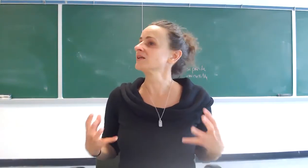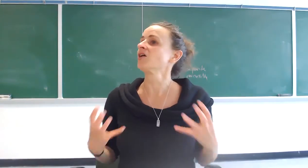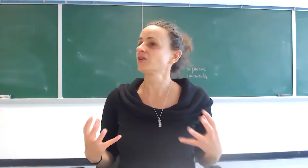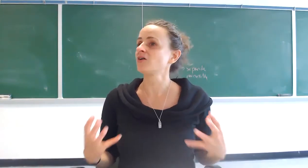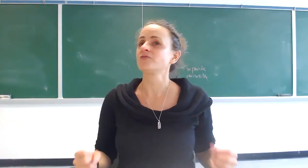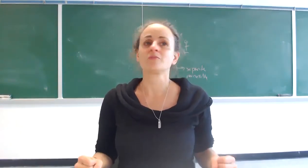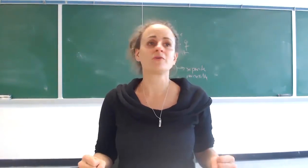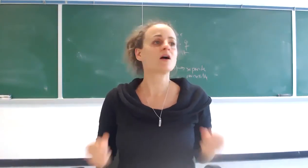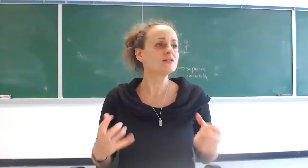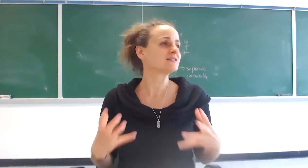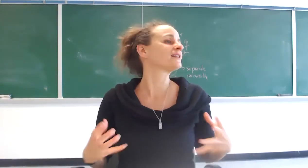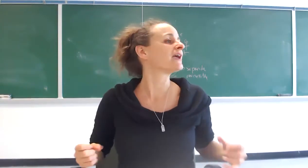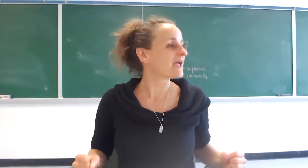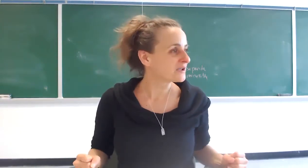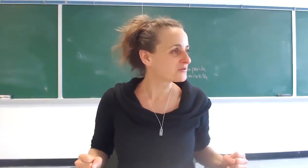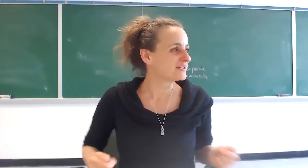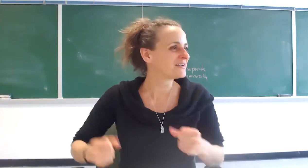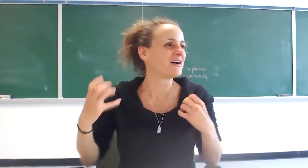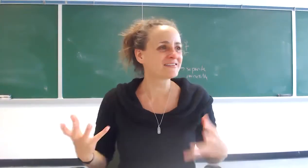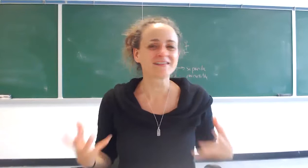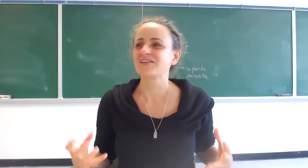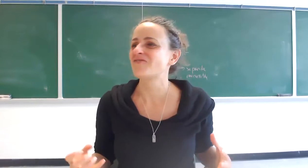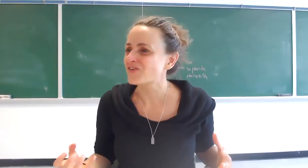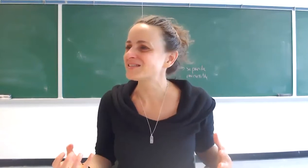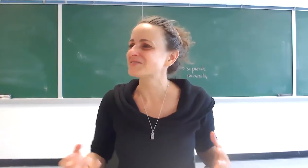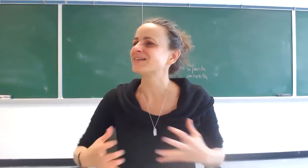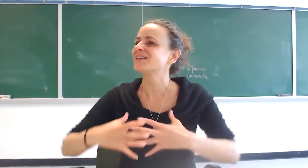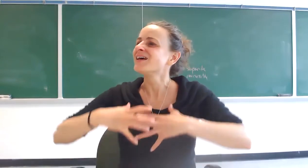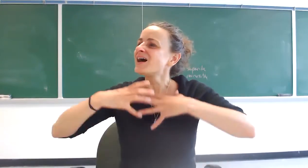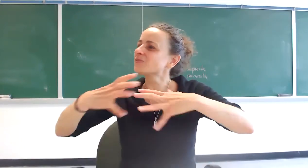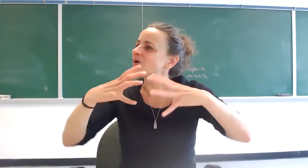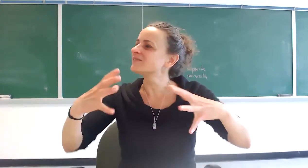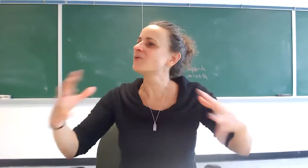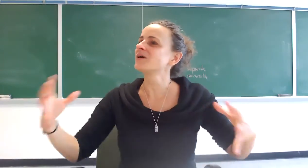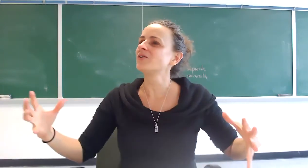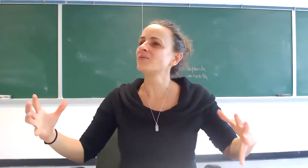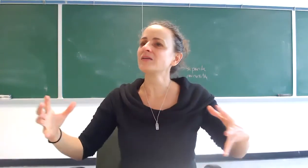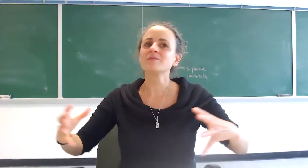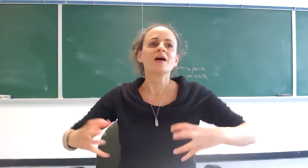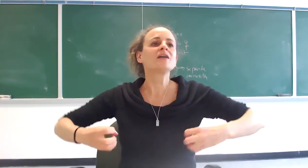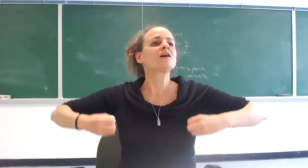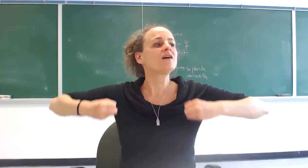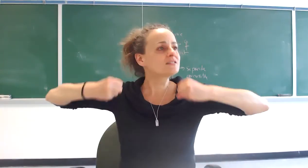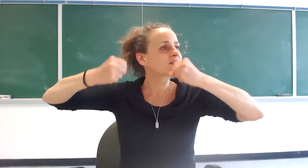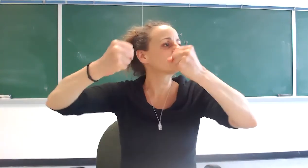uncomfortable constantly angry constantly frustrated at what is going on around him and constantly